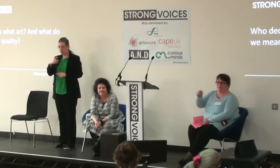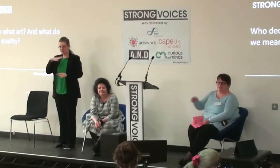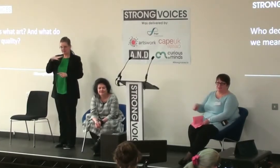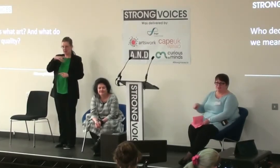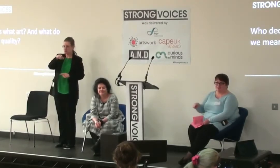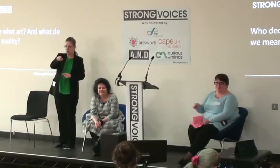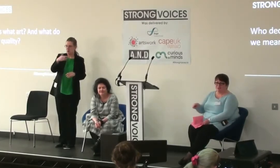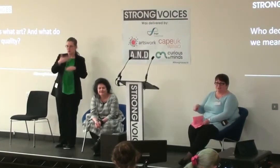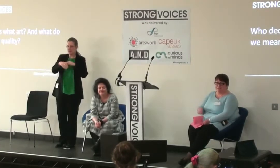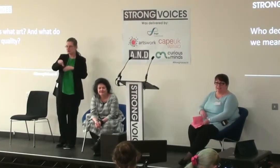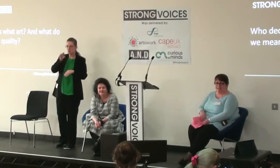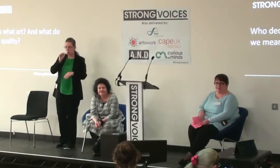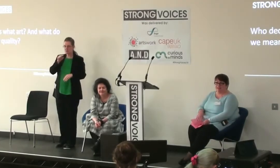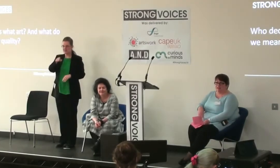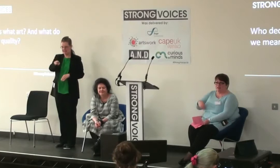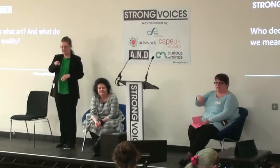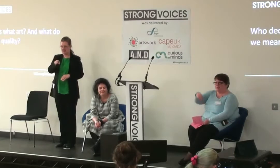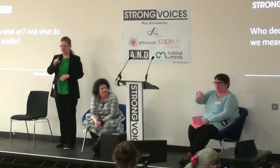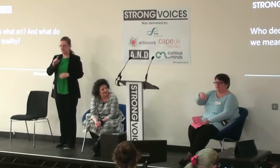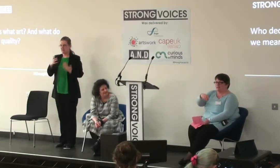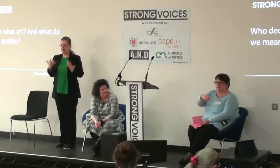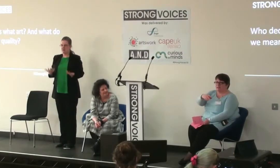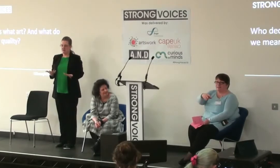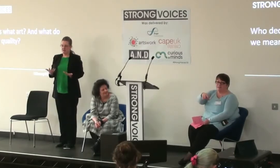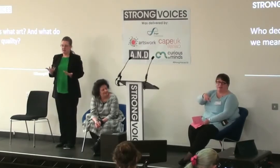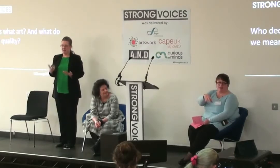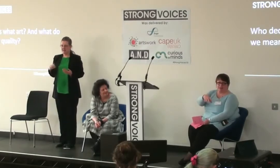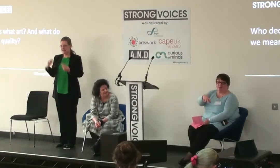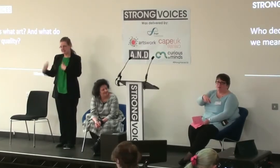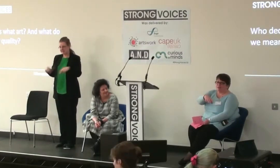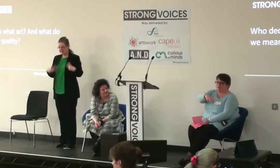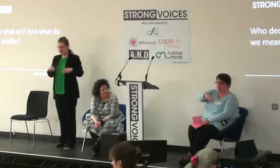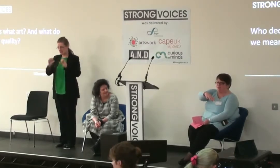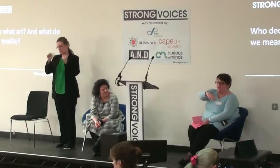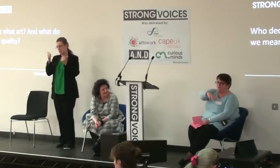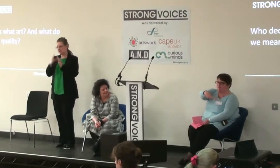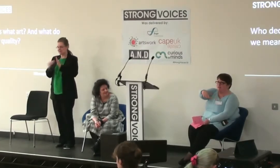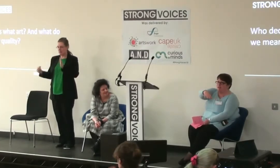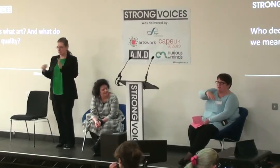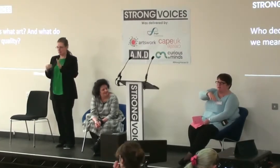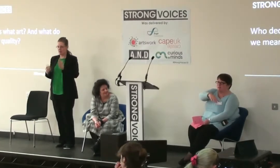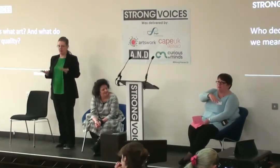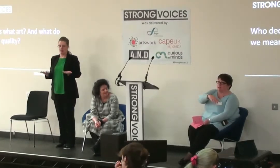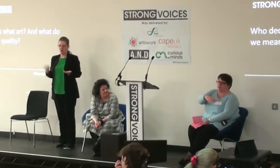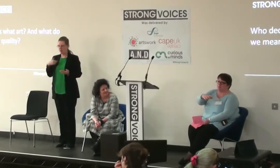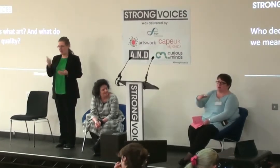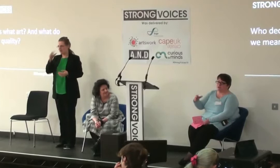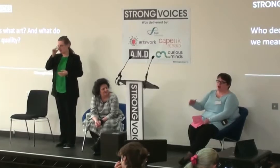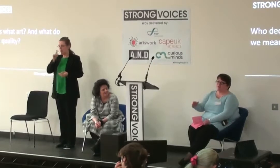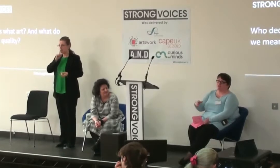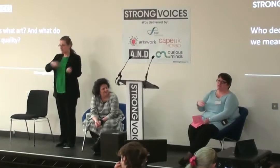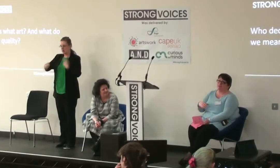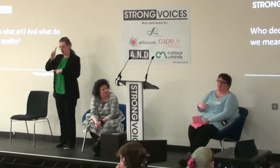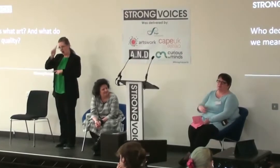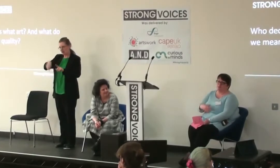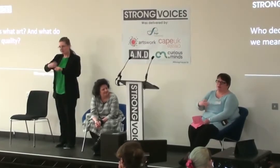even though you didn't choose to take it you know it's kind of dance is a really good example I think because we have young people whose parents